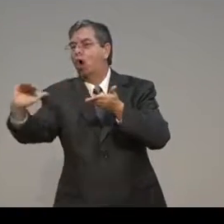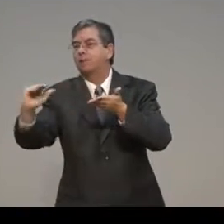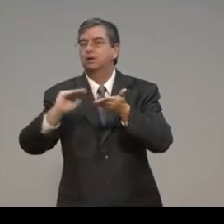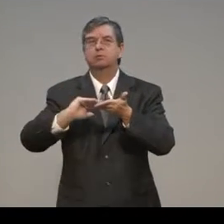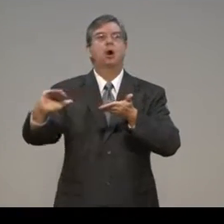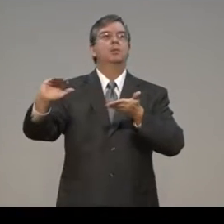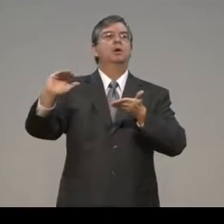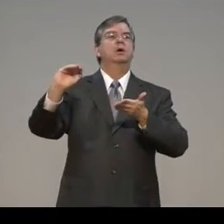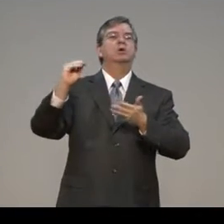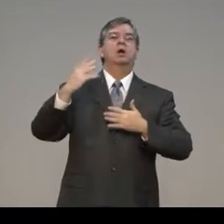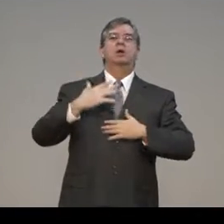Is your pardon.